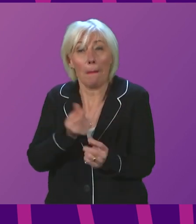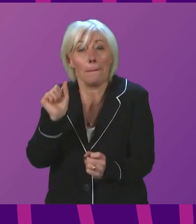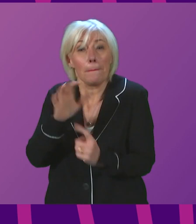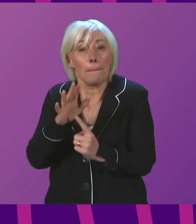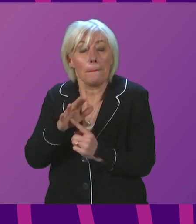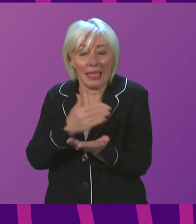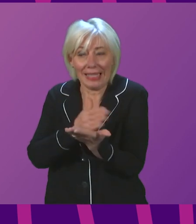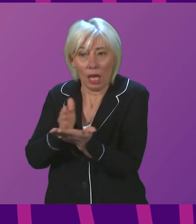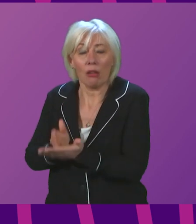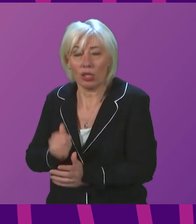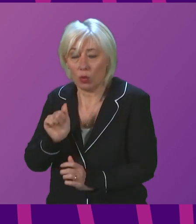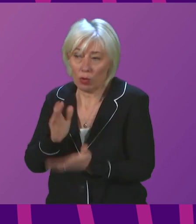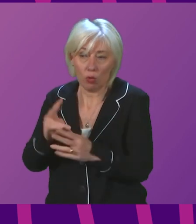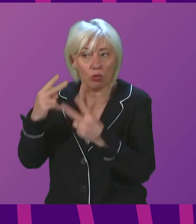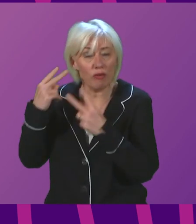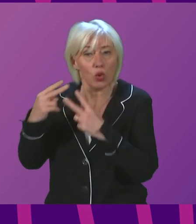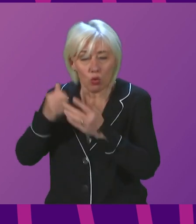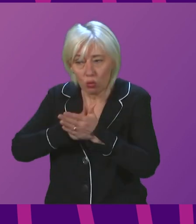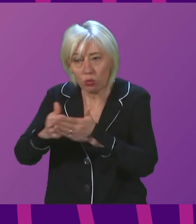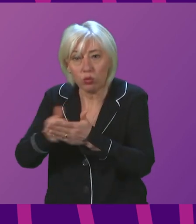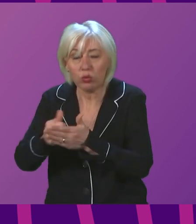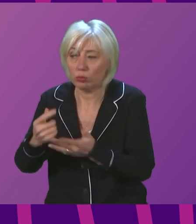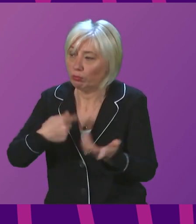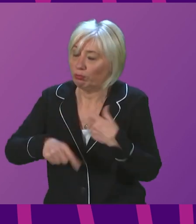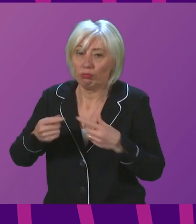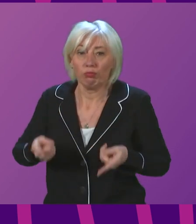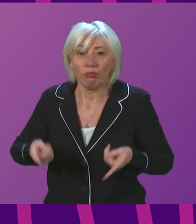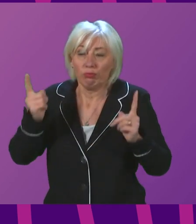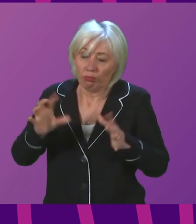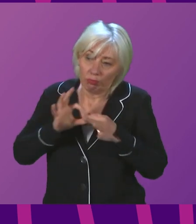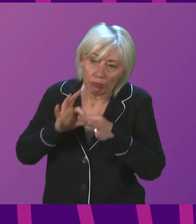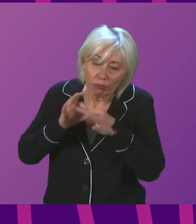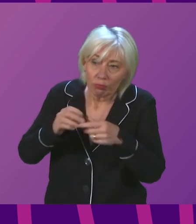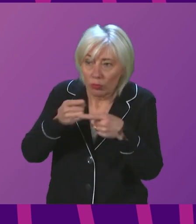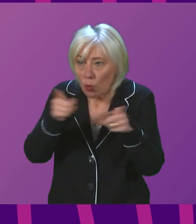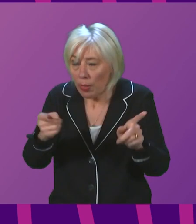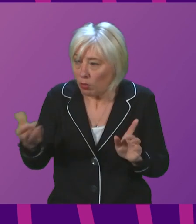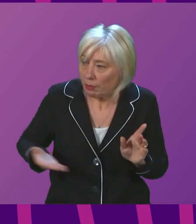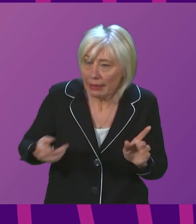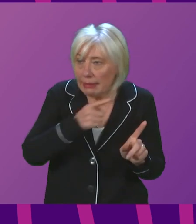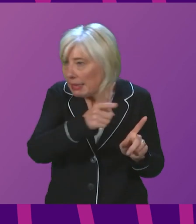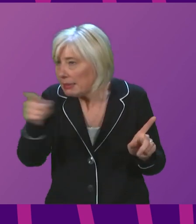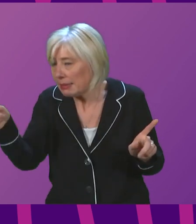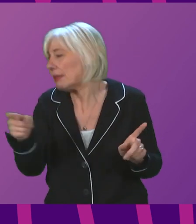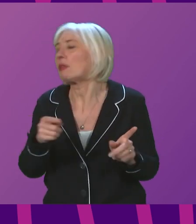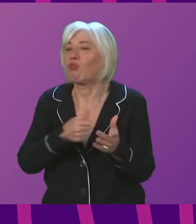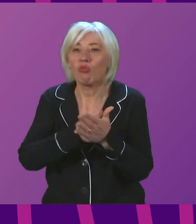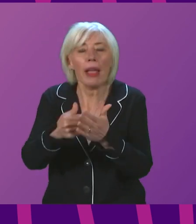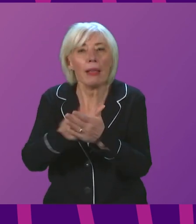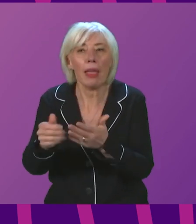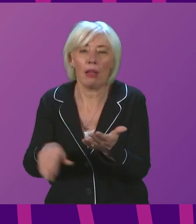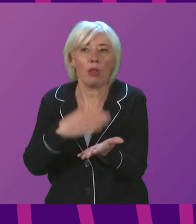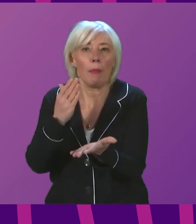under review. We, officials and ministers, engage with different sectors, and I will make sure that we are